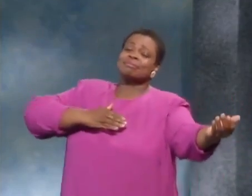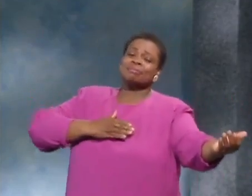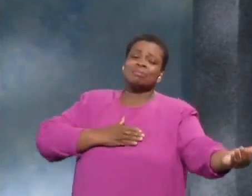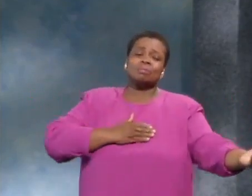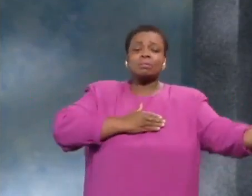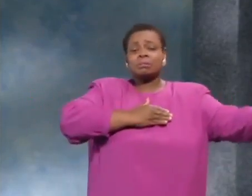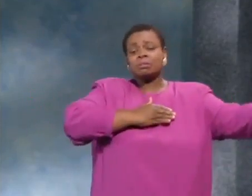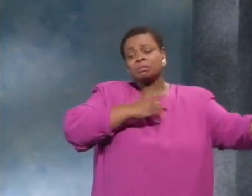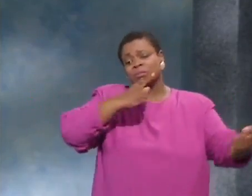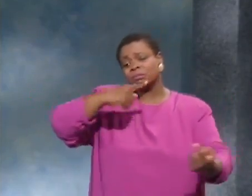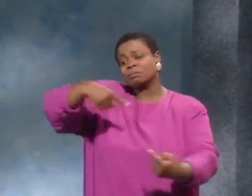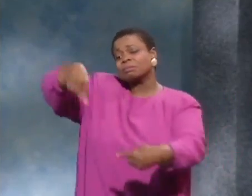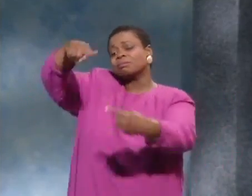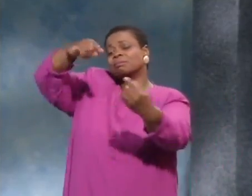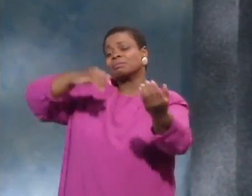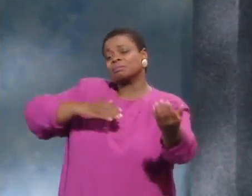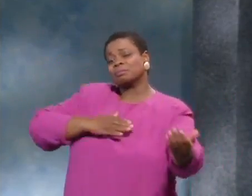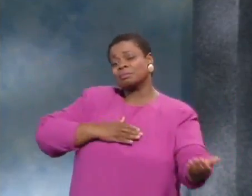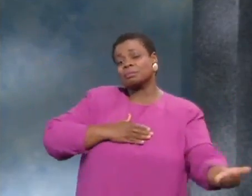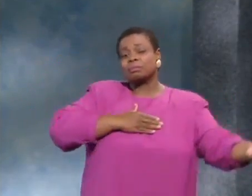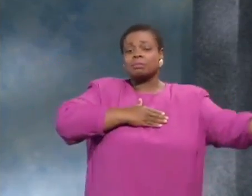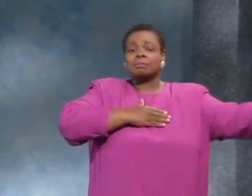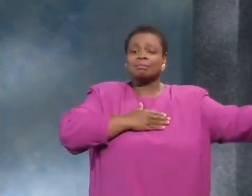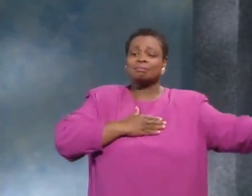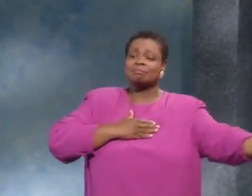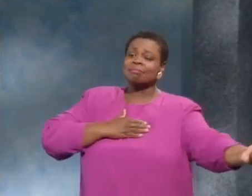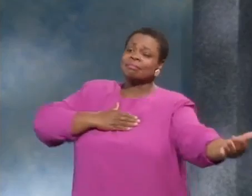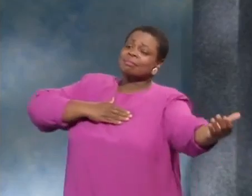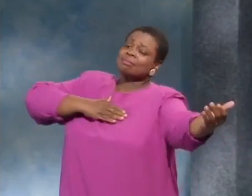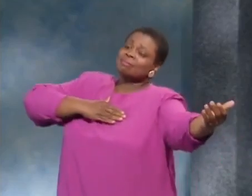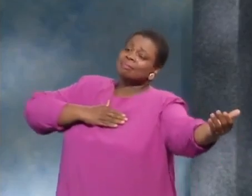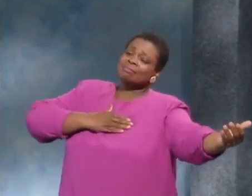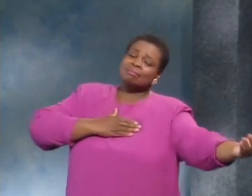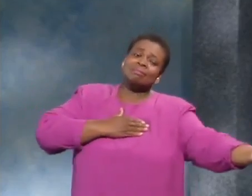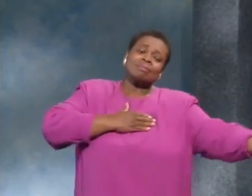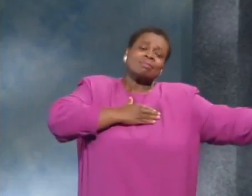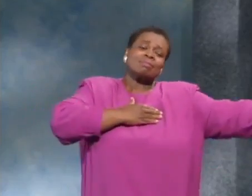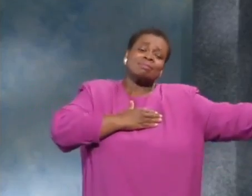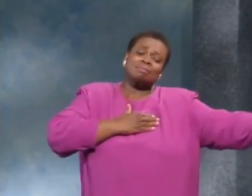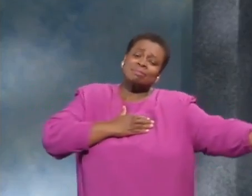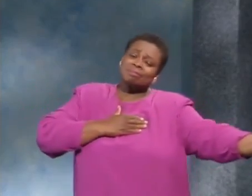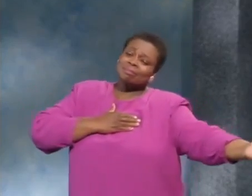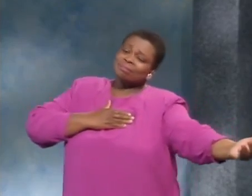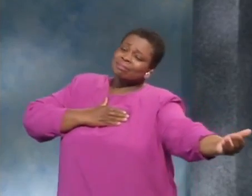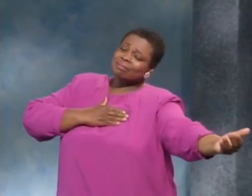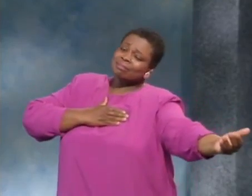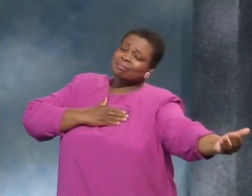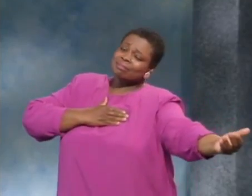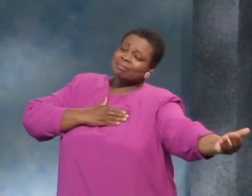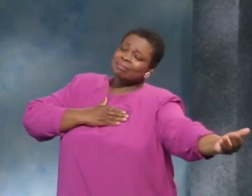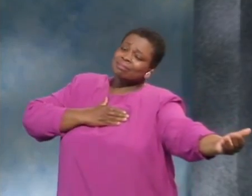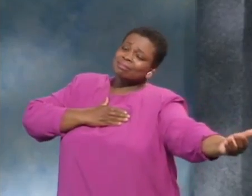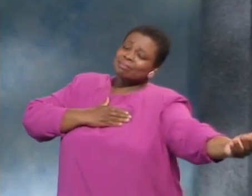bride danced around and around, and they lived happily ever after. the wasmeno.